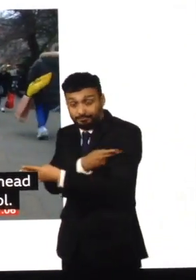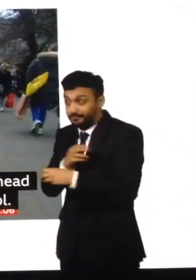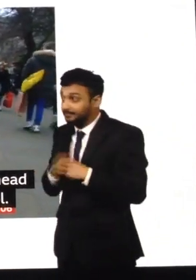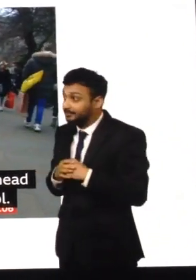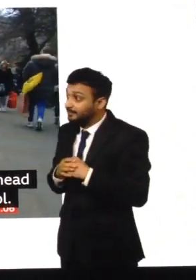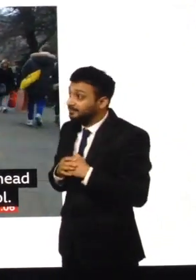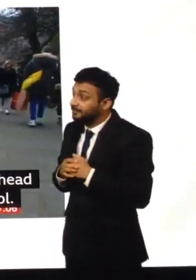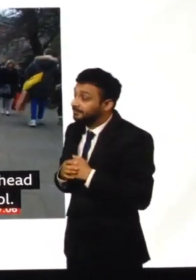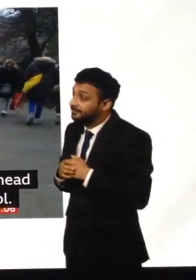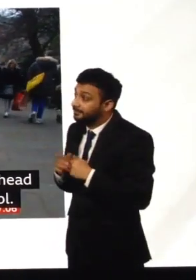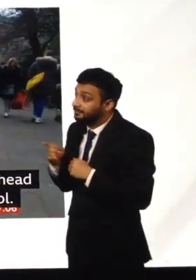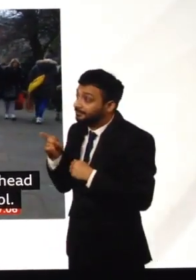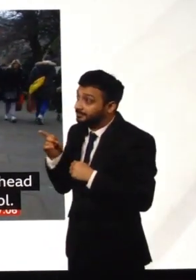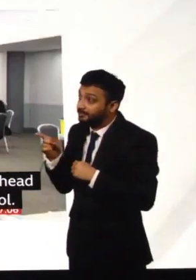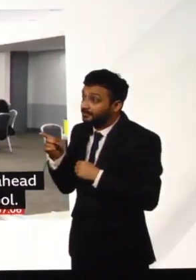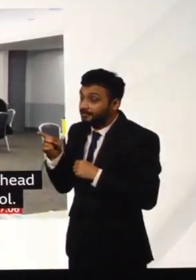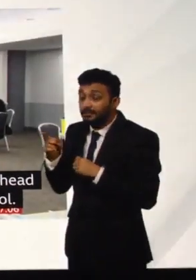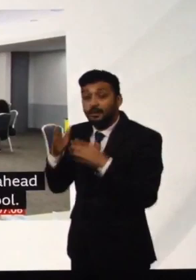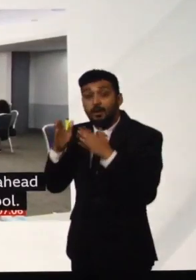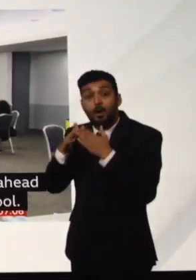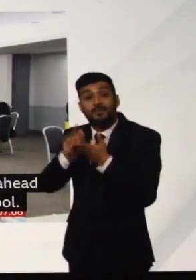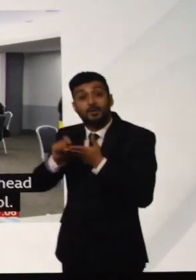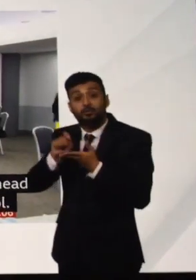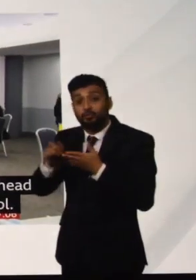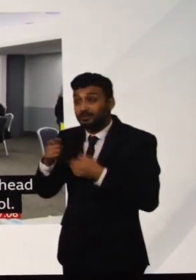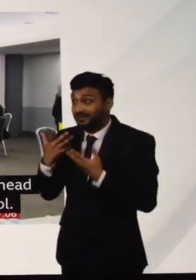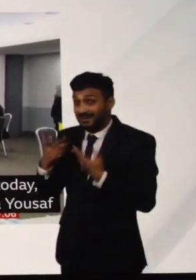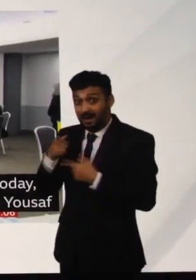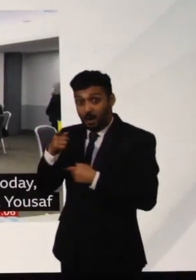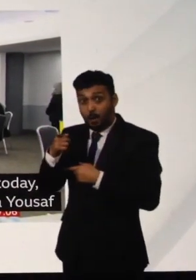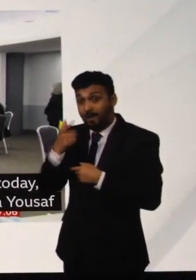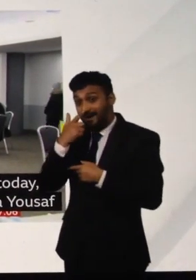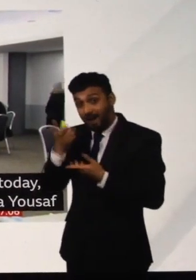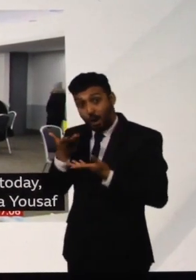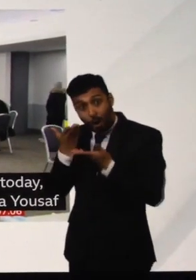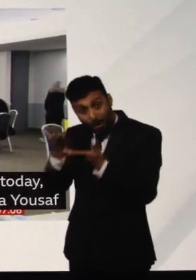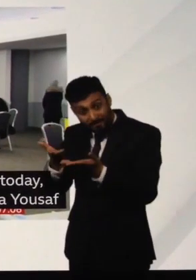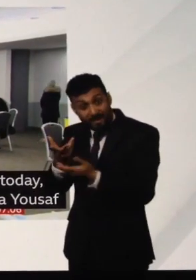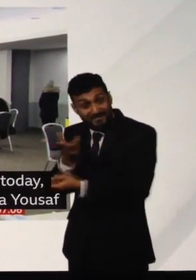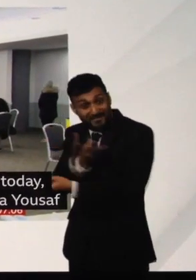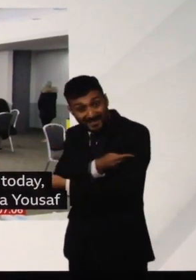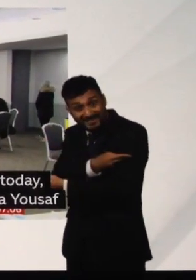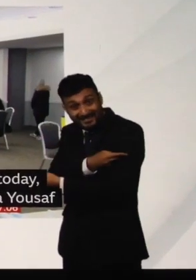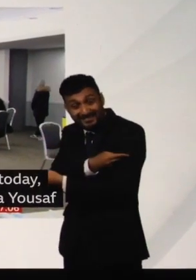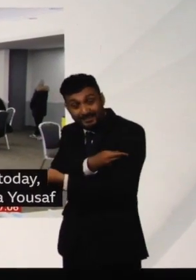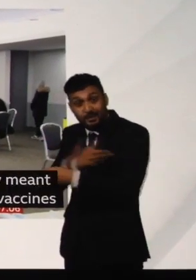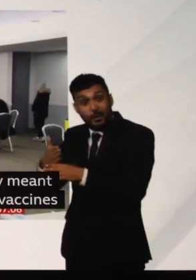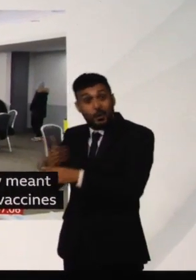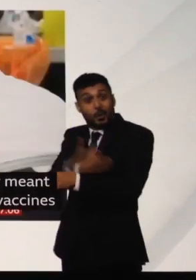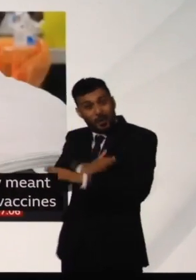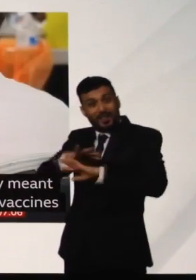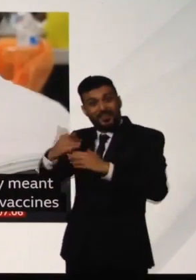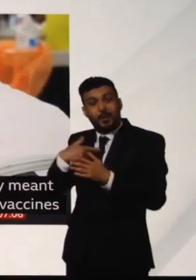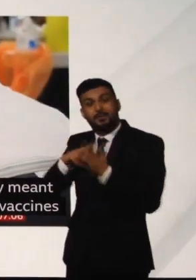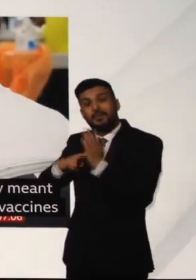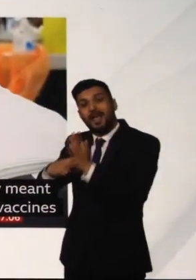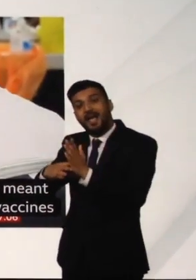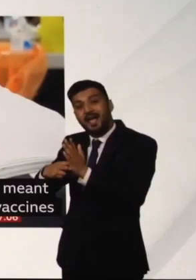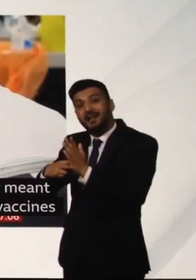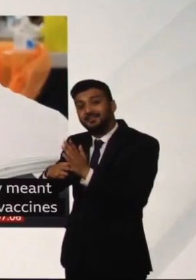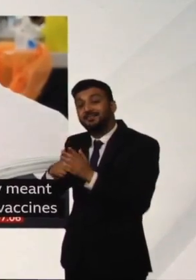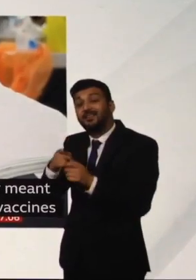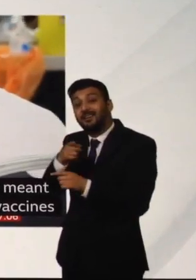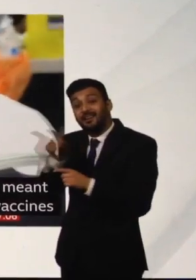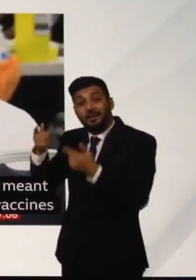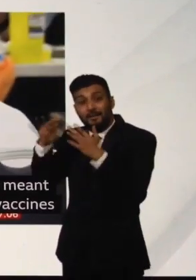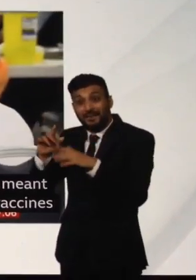Health Cemetery in Boston used to have said an increase in capacity meant they were able to offer the vaccines earlier than planned to those who hoped to have their first